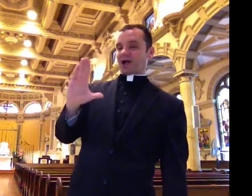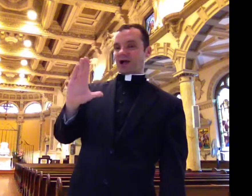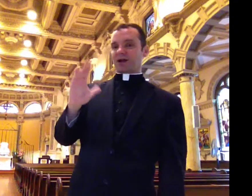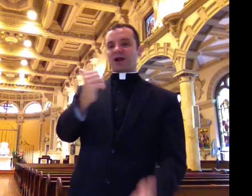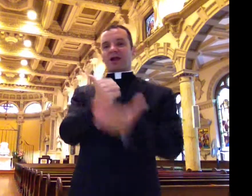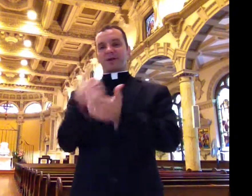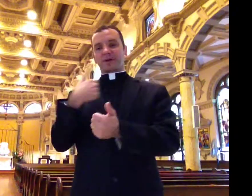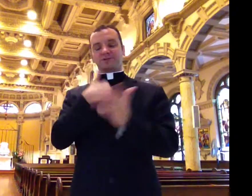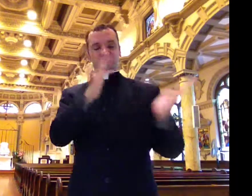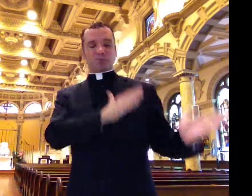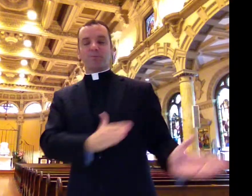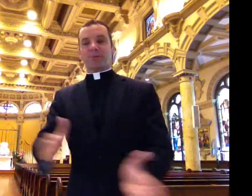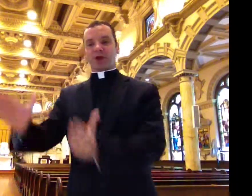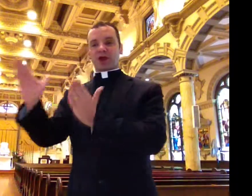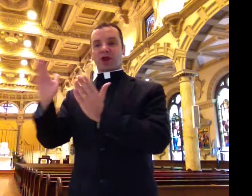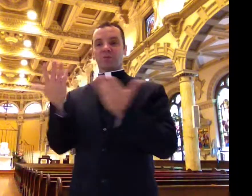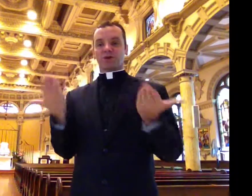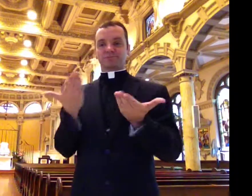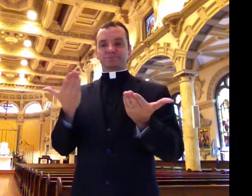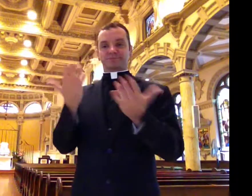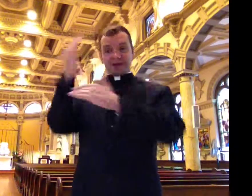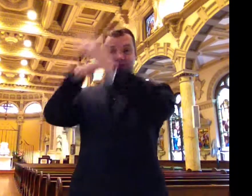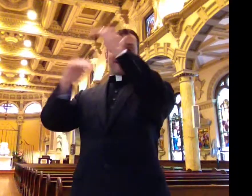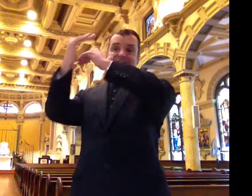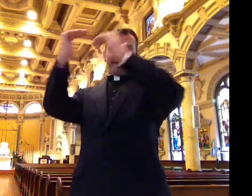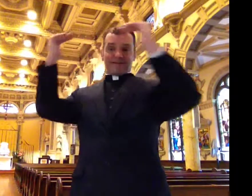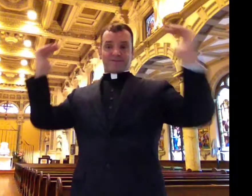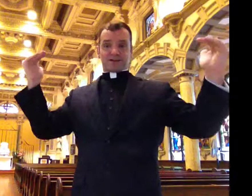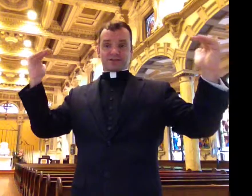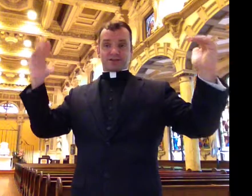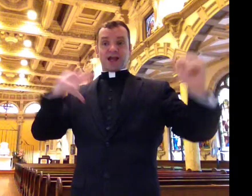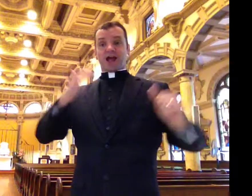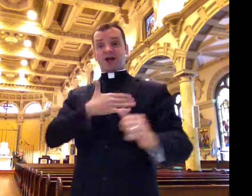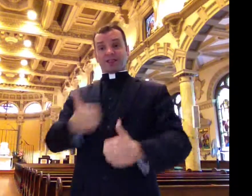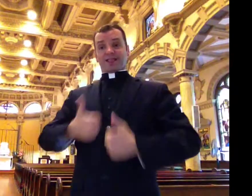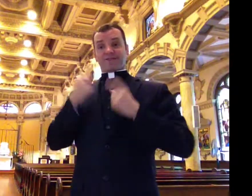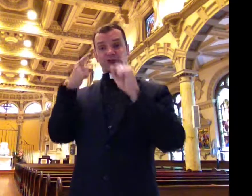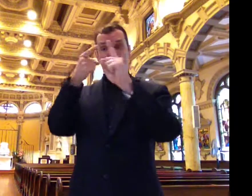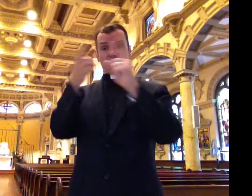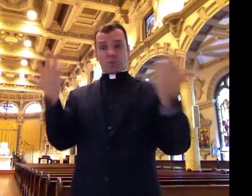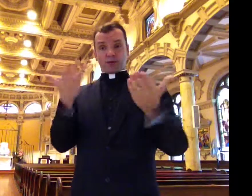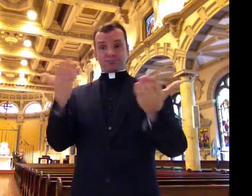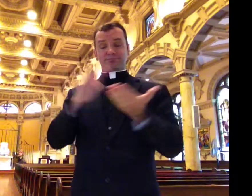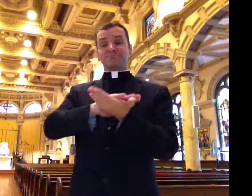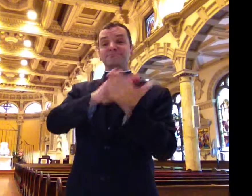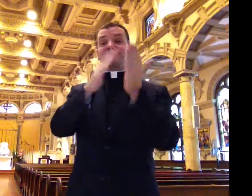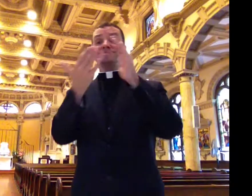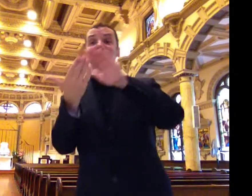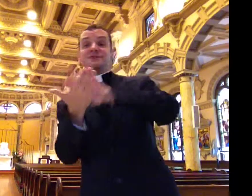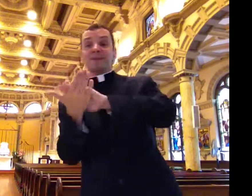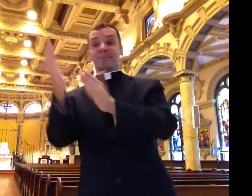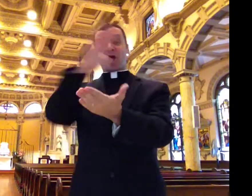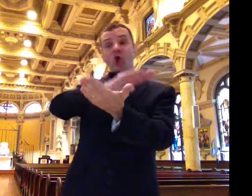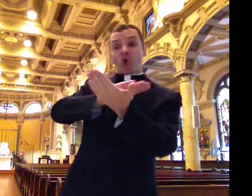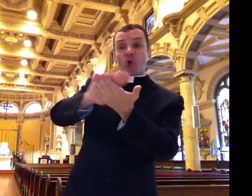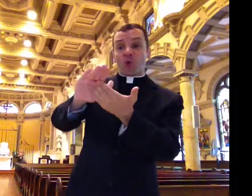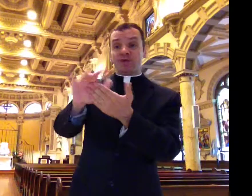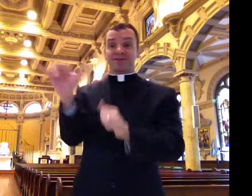enabled to become the best servants of God possible. And we prepare ourselves to enter heaven. Our goal in life is to